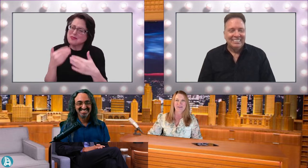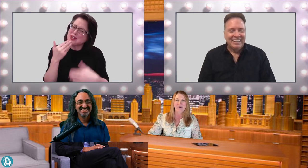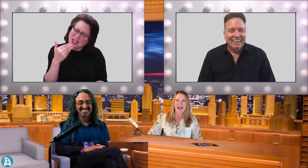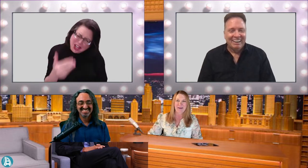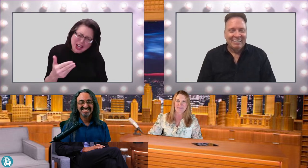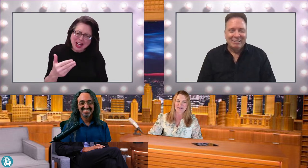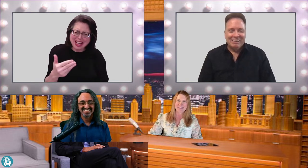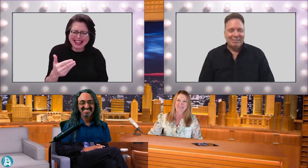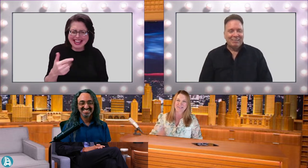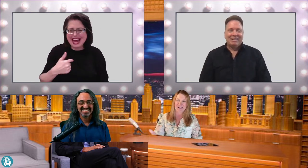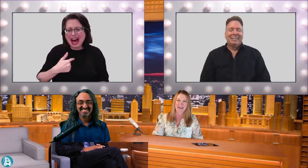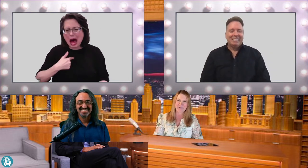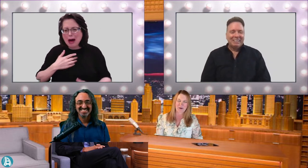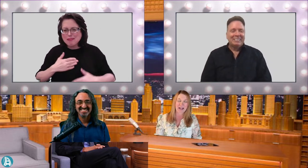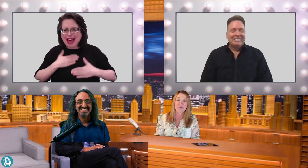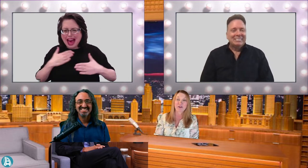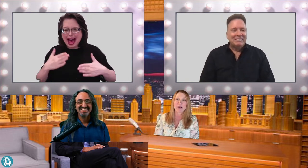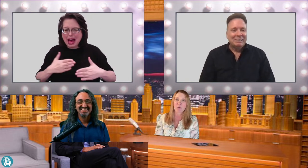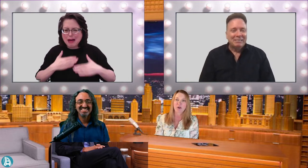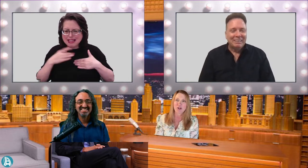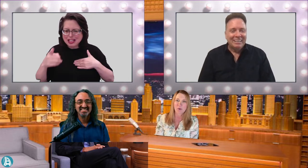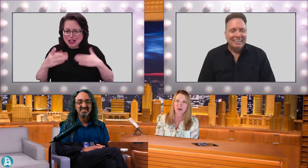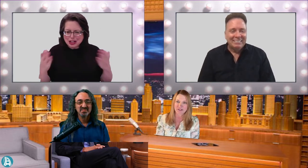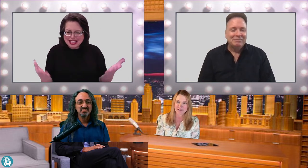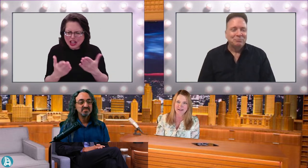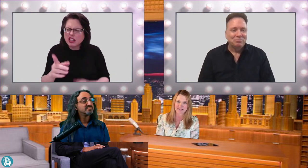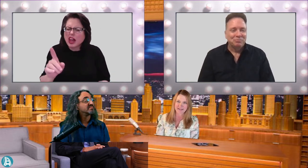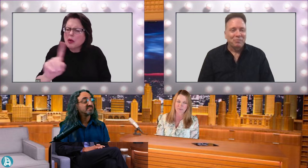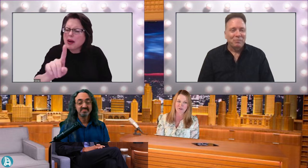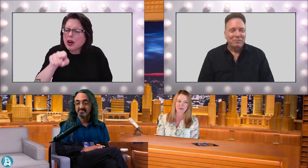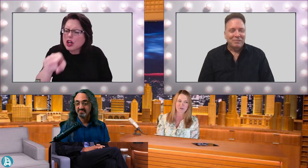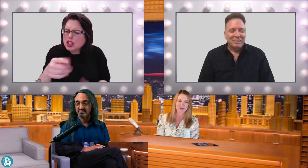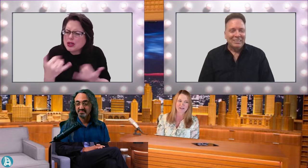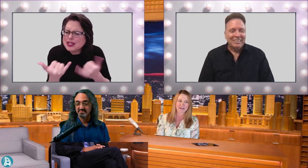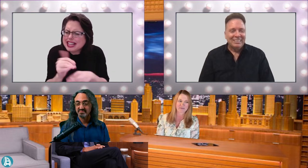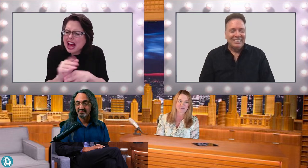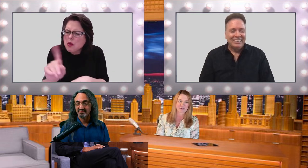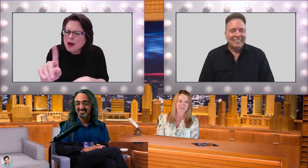so happy to have you. And, I forget where you are tonight, Dan. Where are you calling in from?